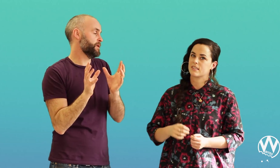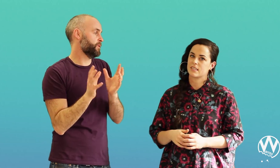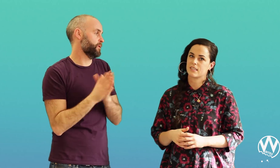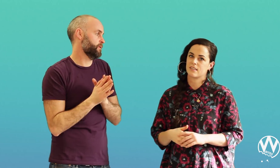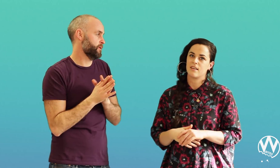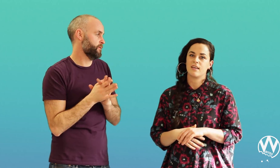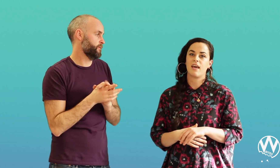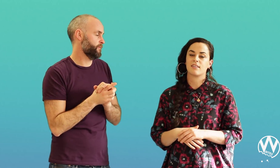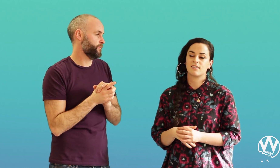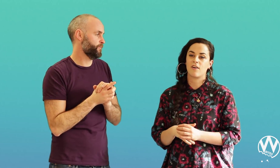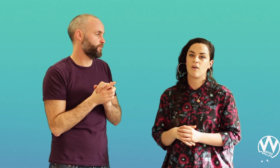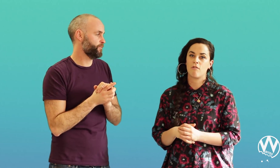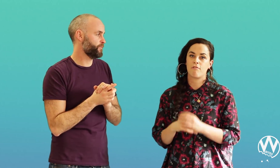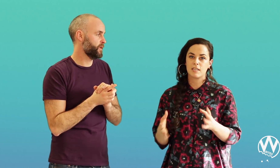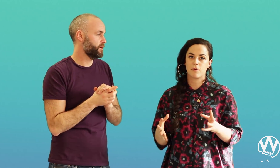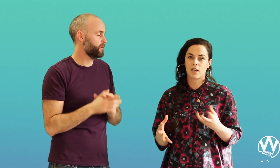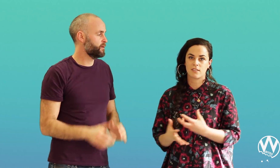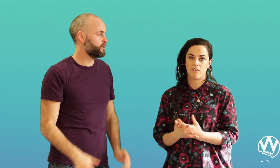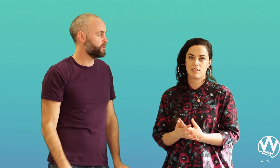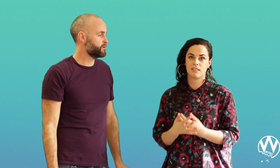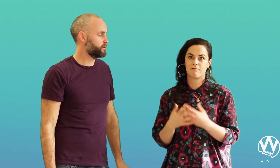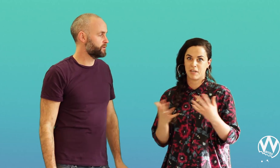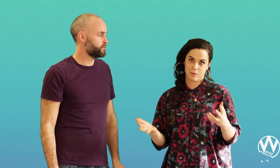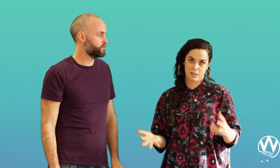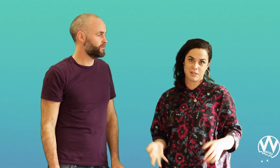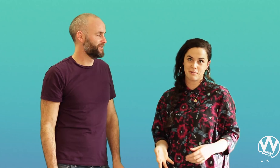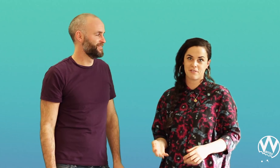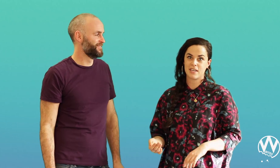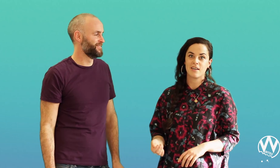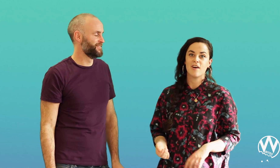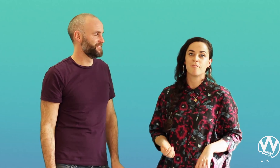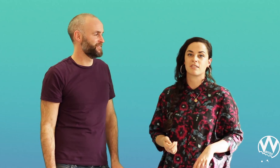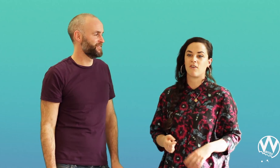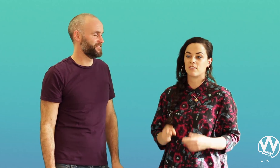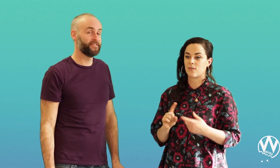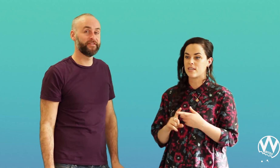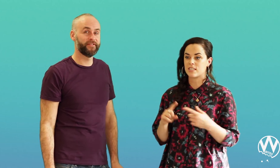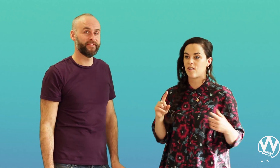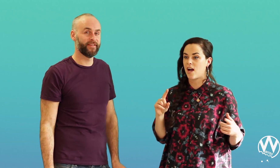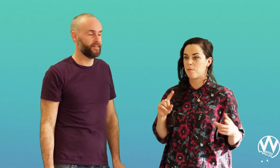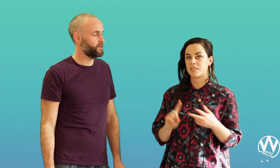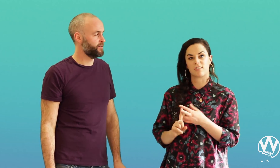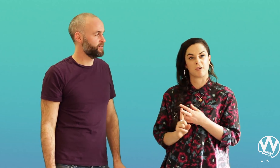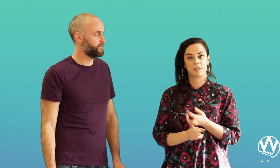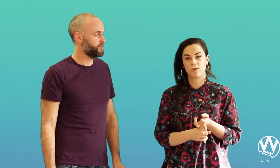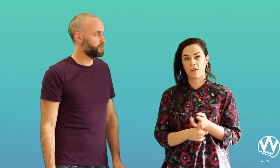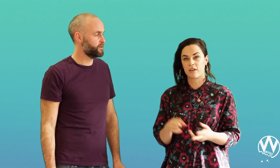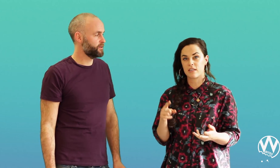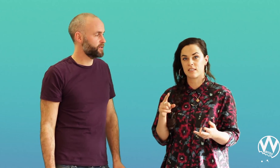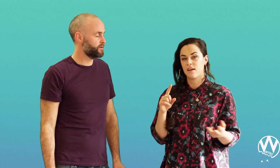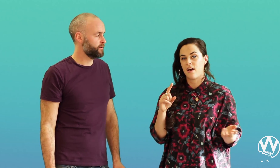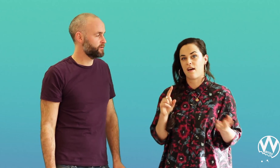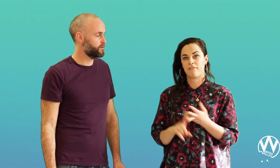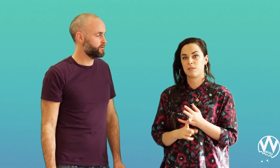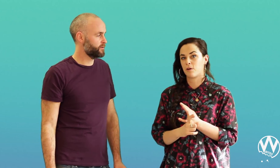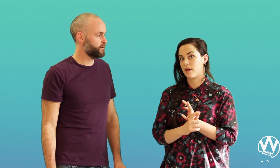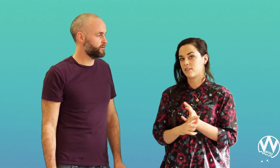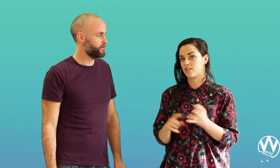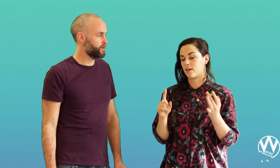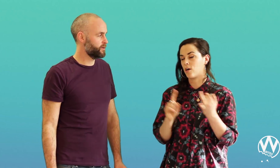people? Yeah. So Facebook is obviously Facebook's newsfeed, but it's also Instagram, Instagram Stories, Facebook Messenger, and